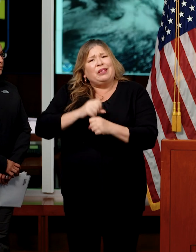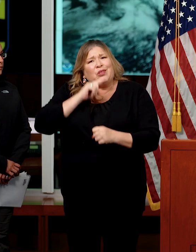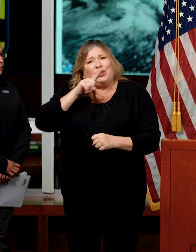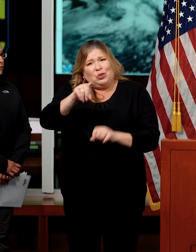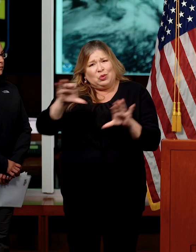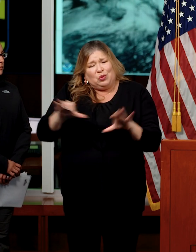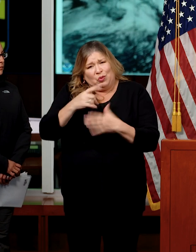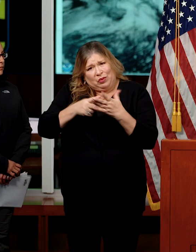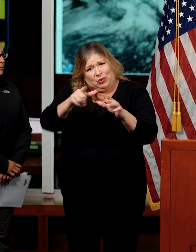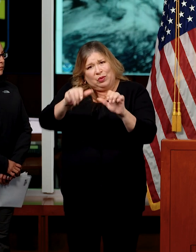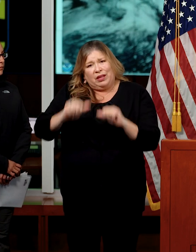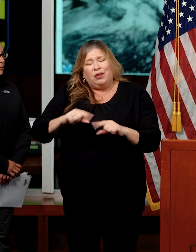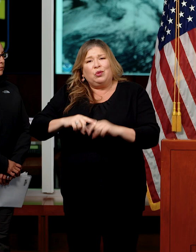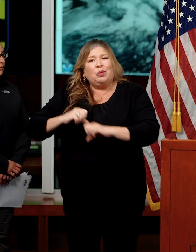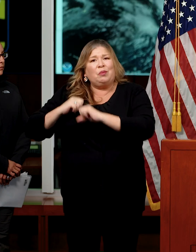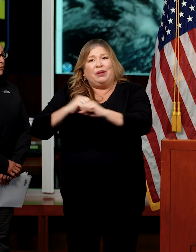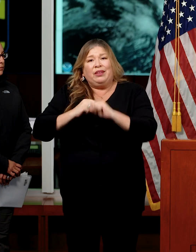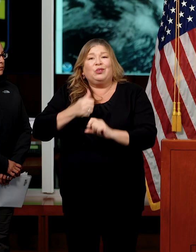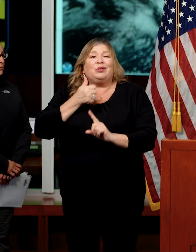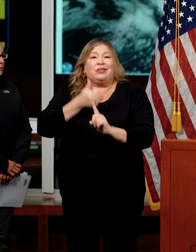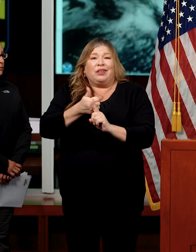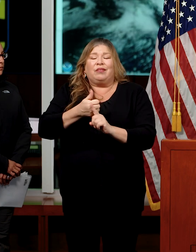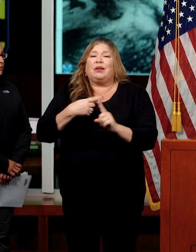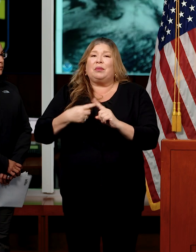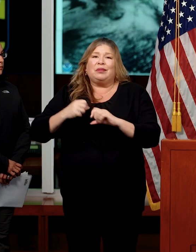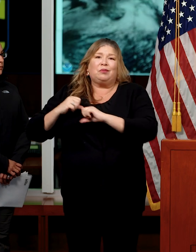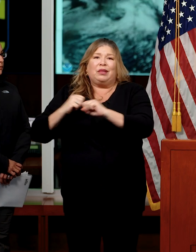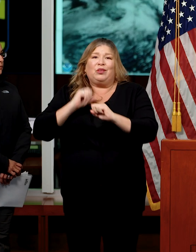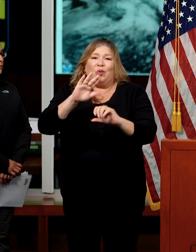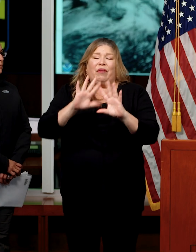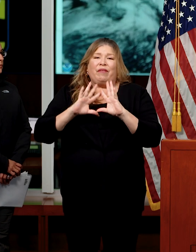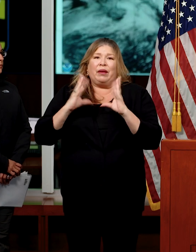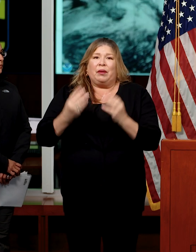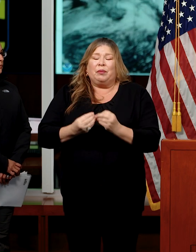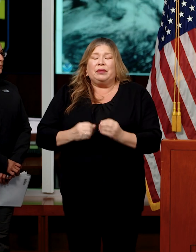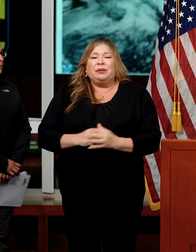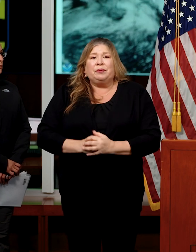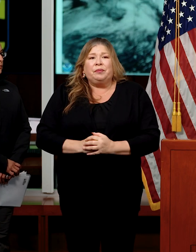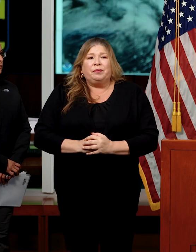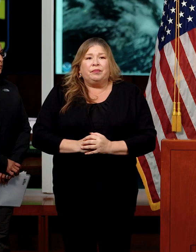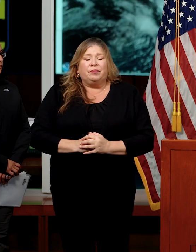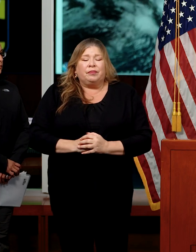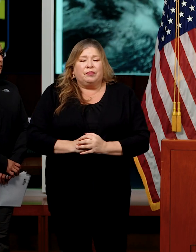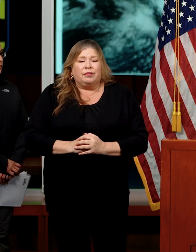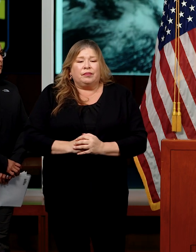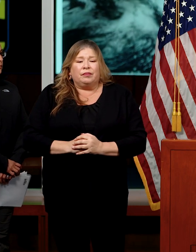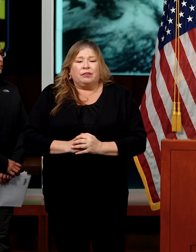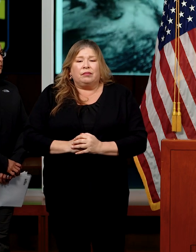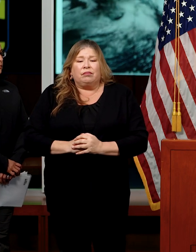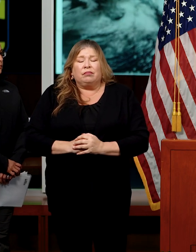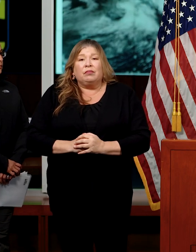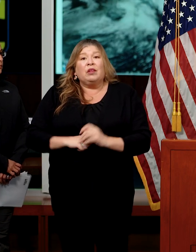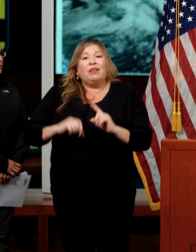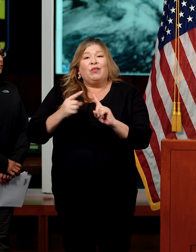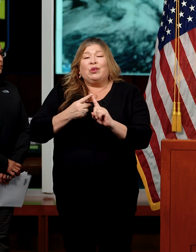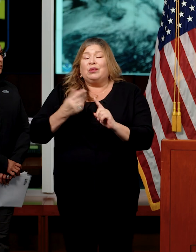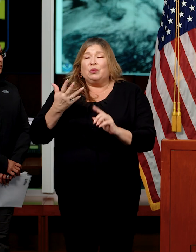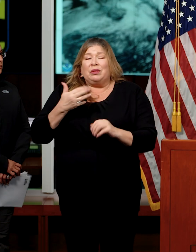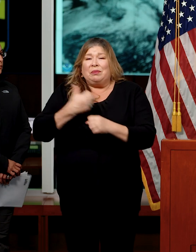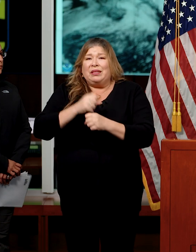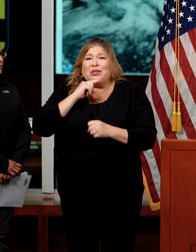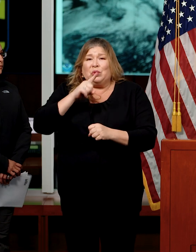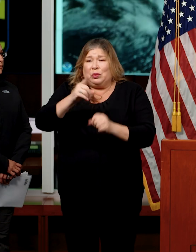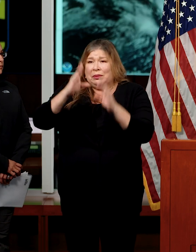you can to protect yourselves and your families. First, I just want to say listen to your local